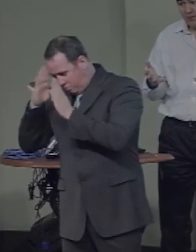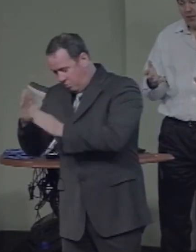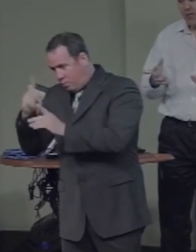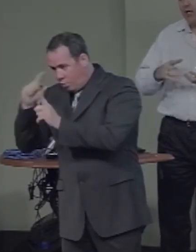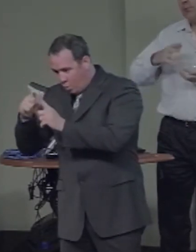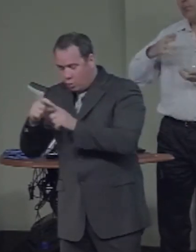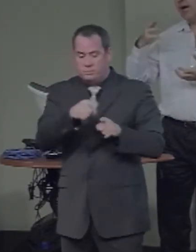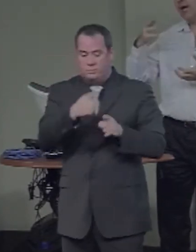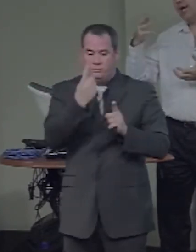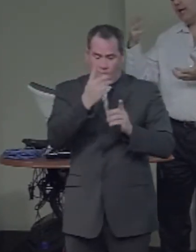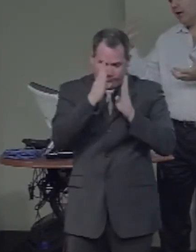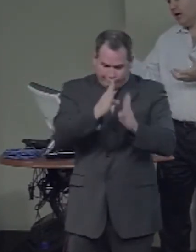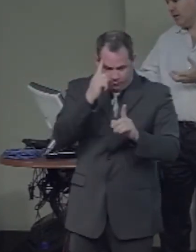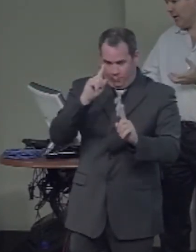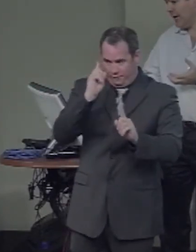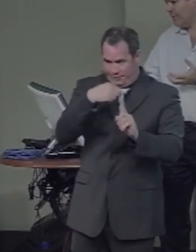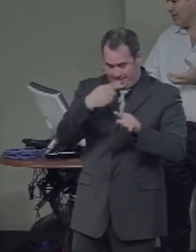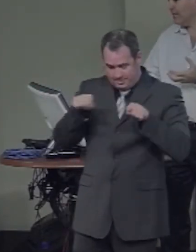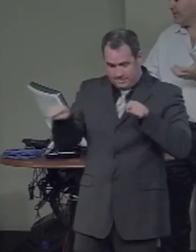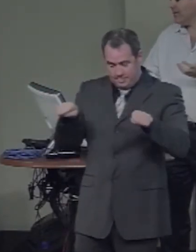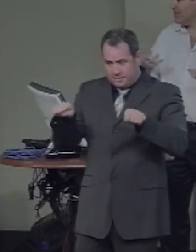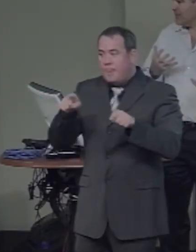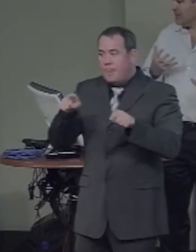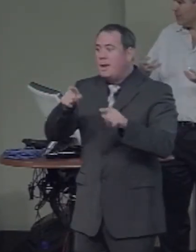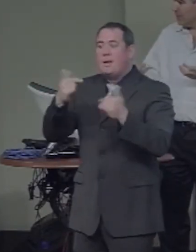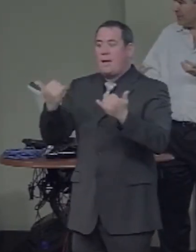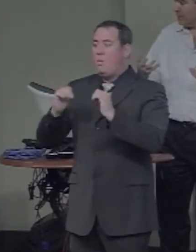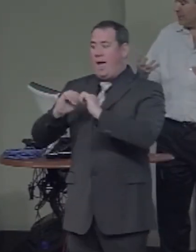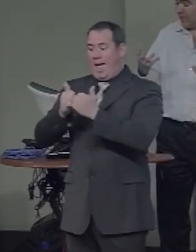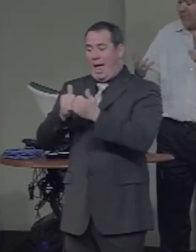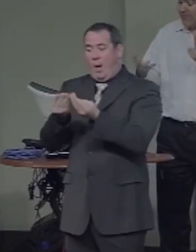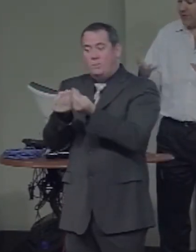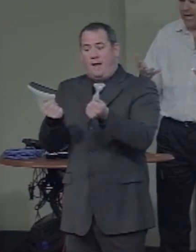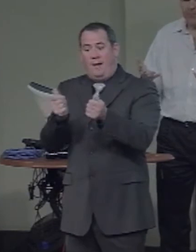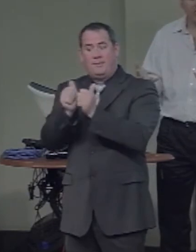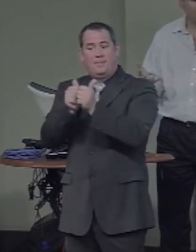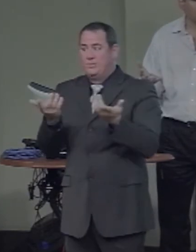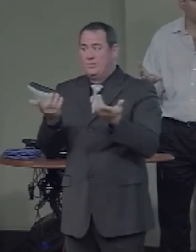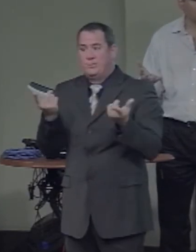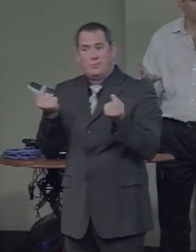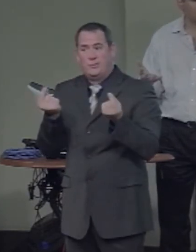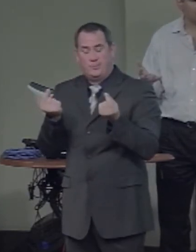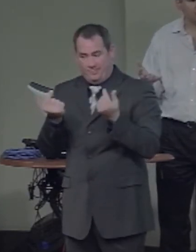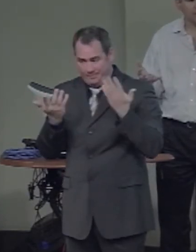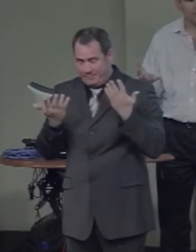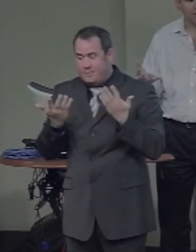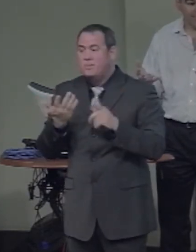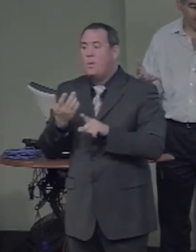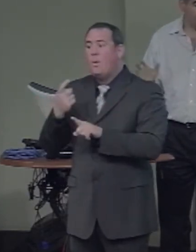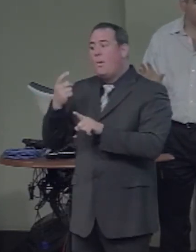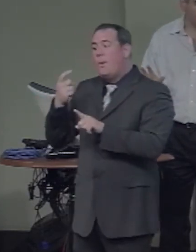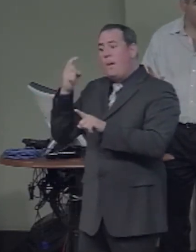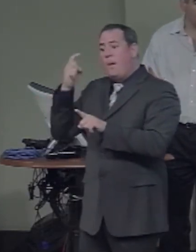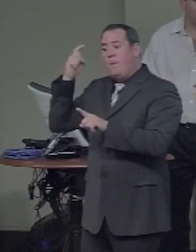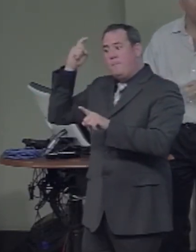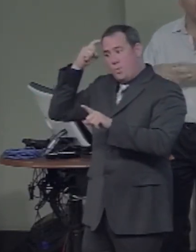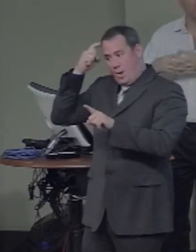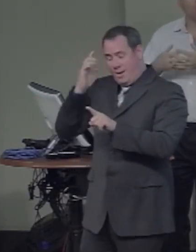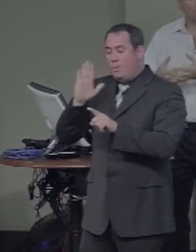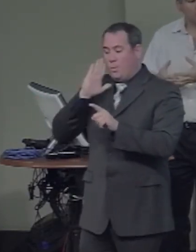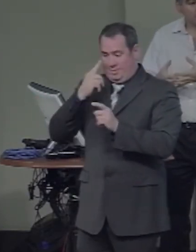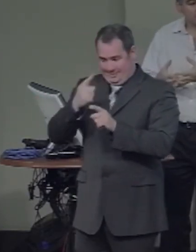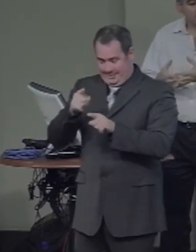by having them in somewhat different hemispheres. That is to say,